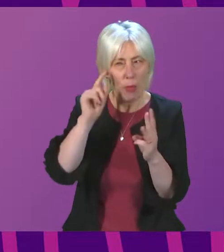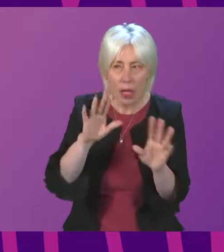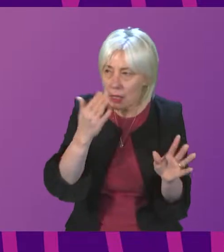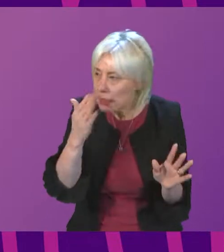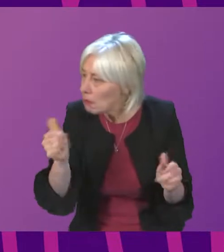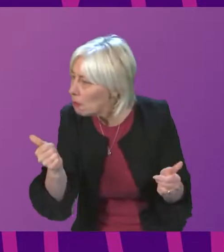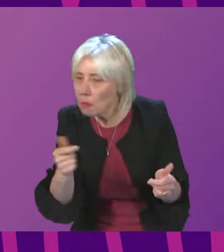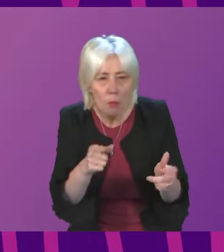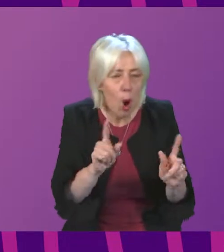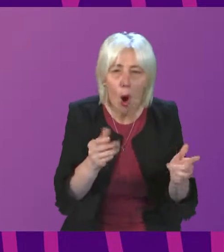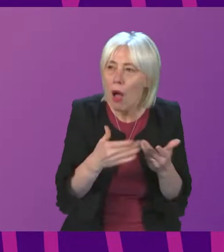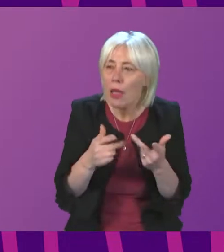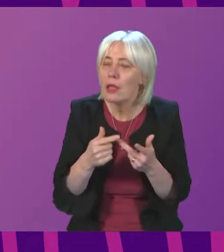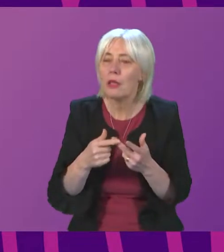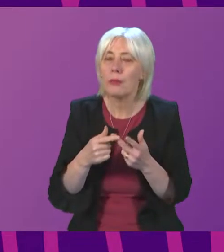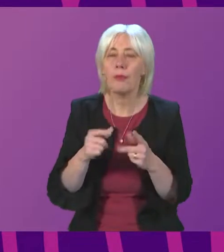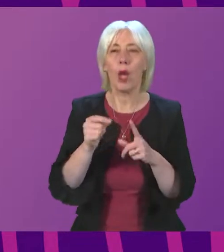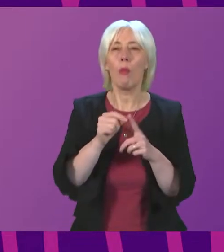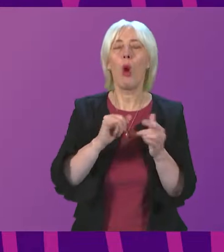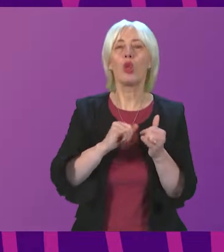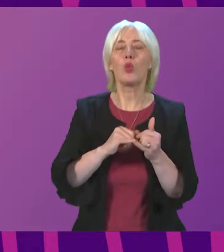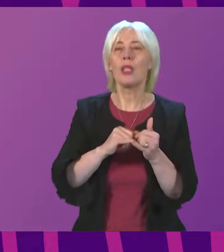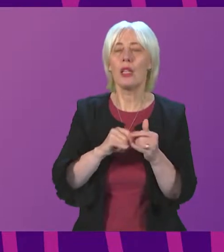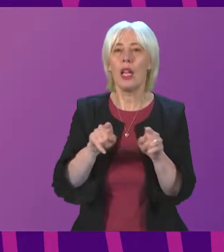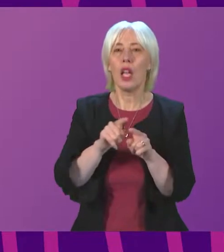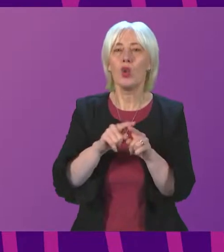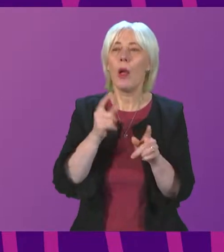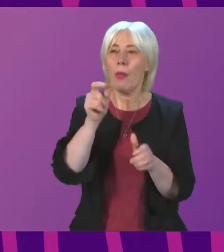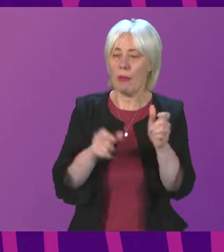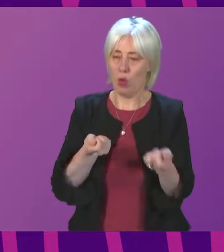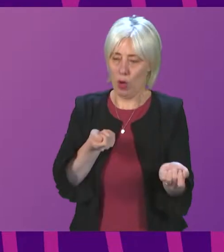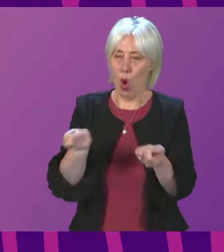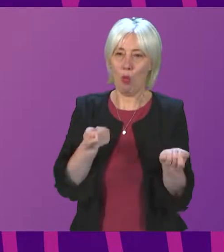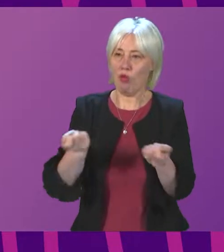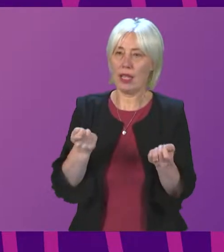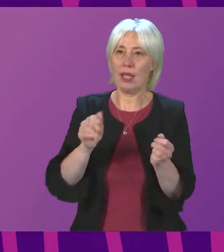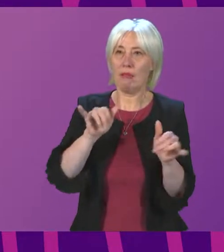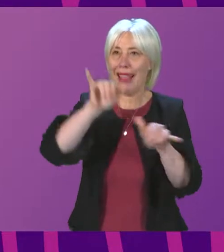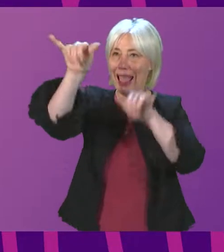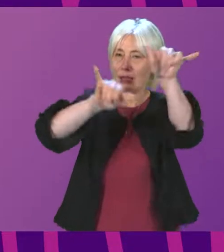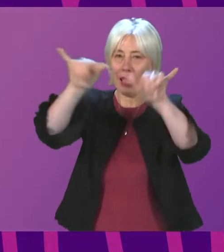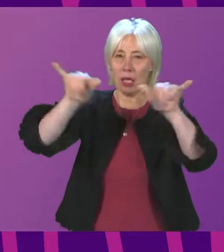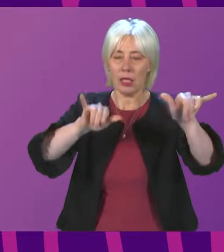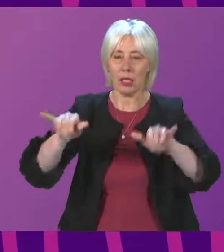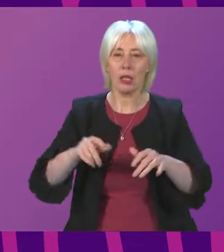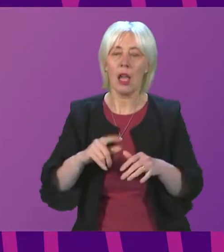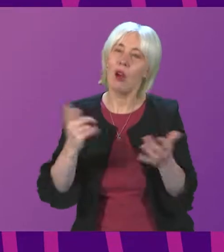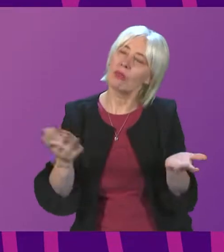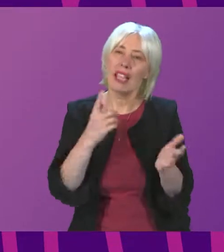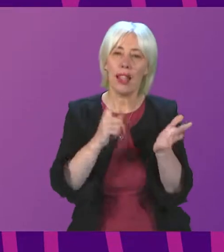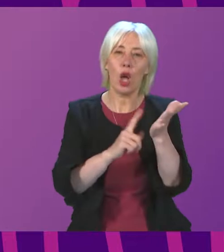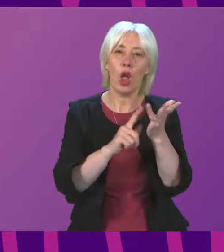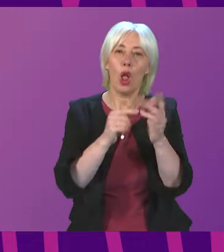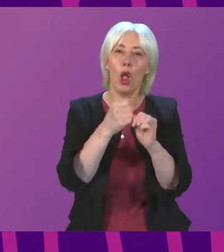Paul Sweeney. Well, Convener, I'd be interested to hear more from operators of the airspace, as in, for example, Loganair.